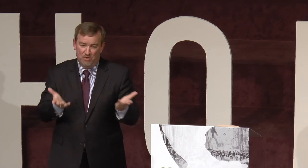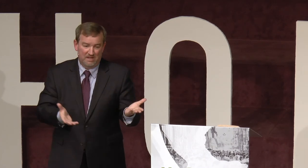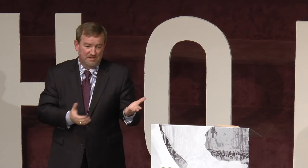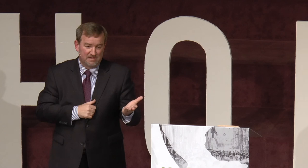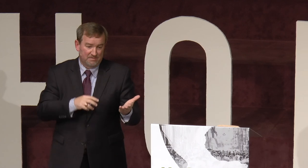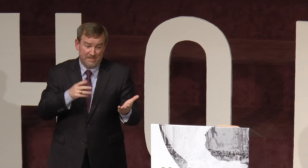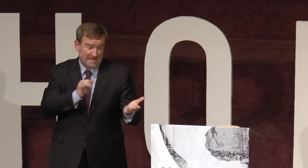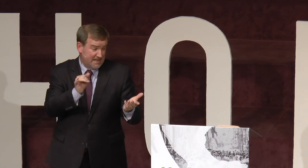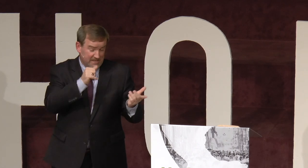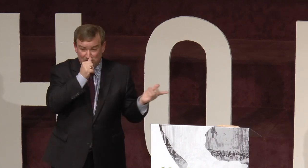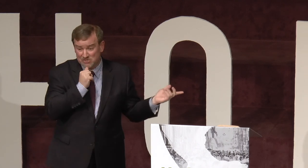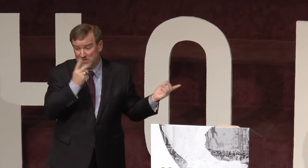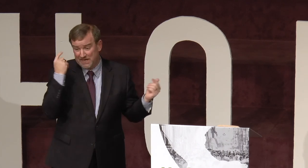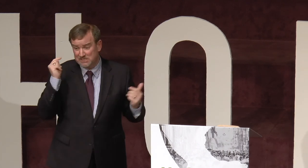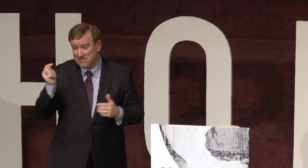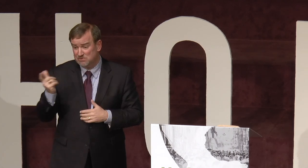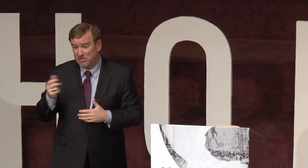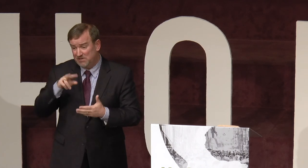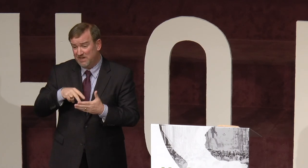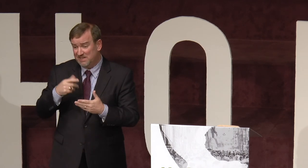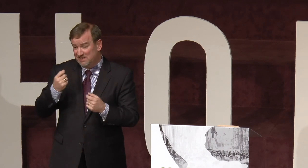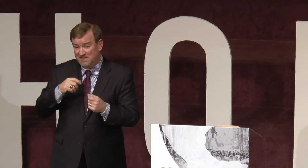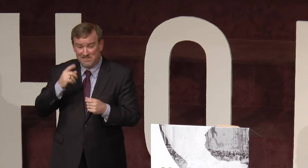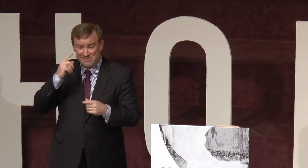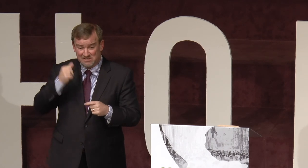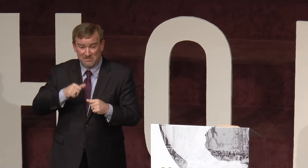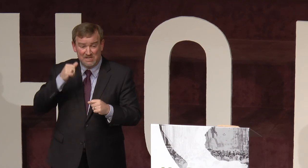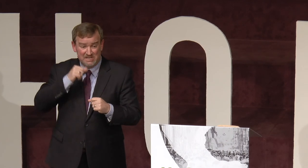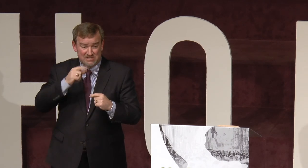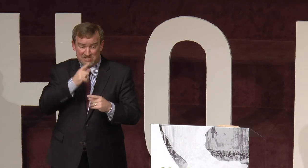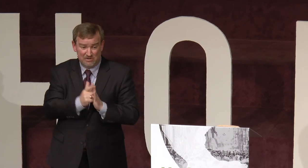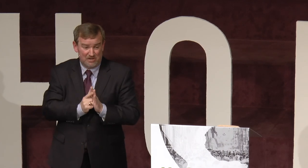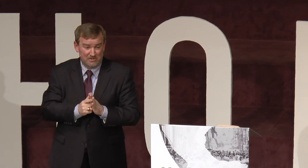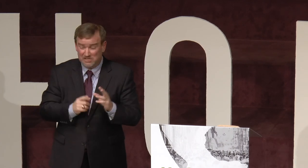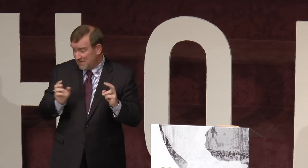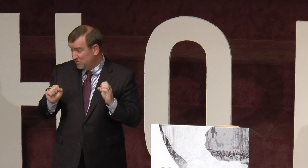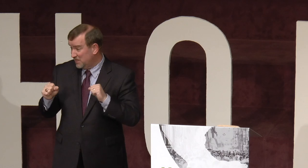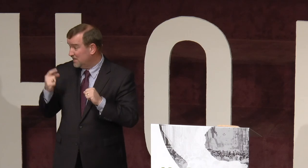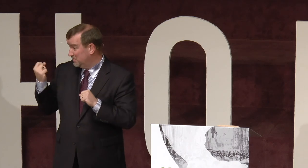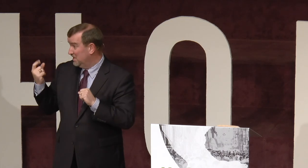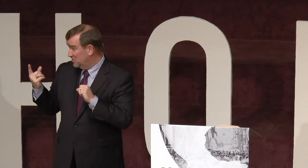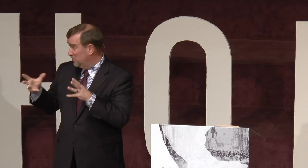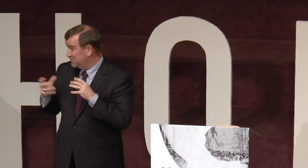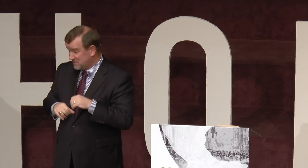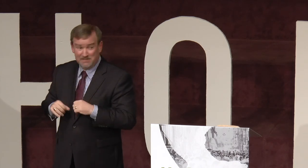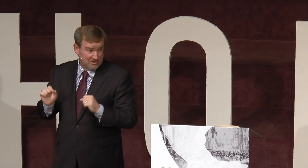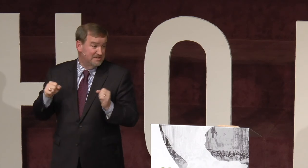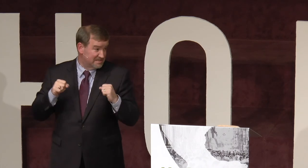well. Like you saw in Alan's testimony, he read it, and his sister-in-law, she kept looking at him, do you want to be saved? So he just